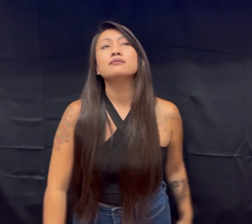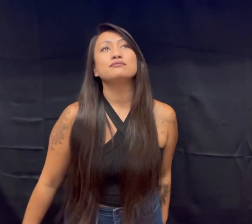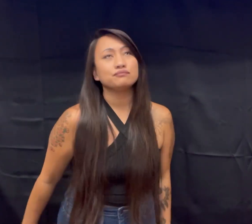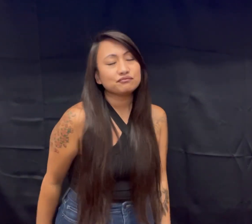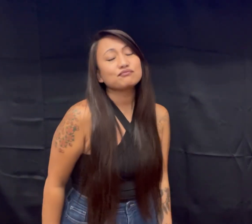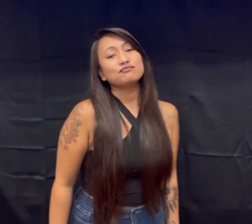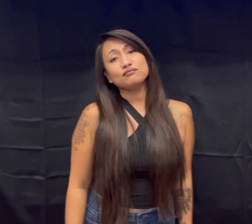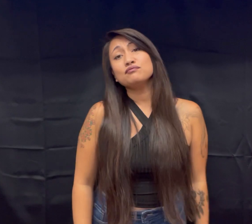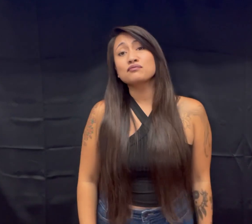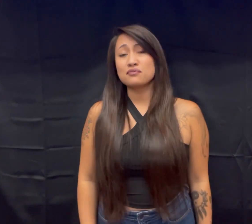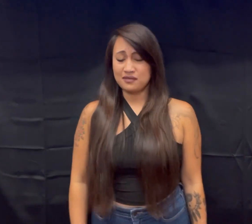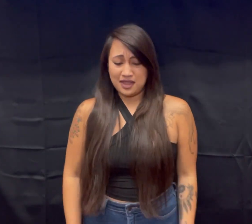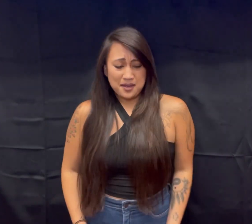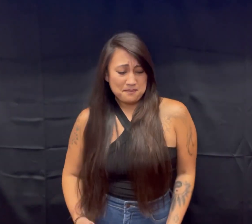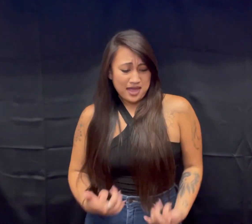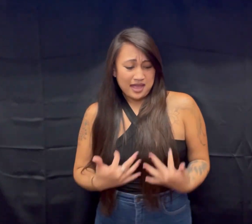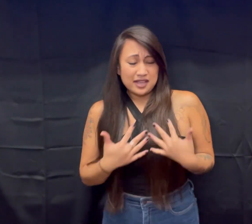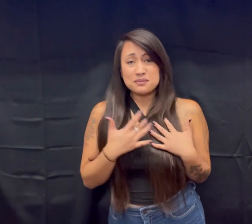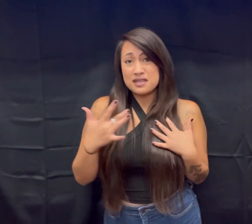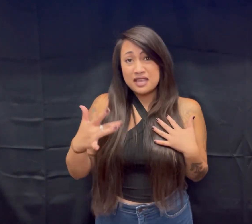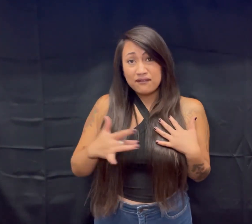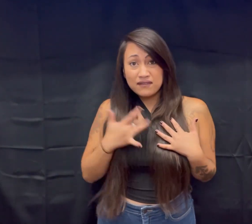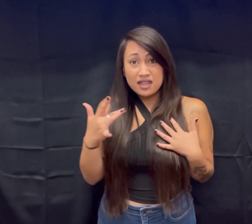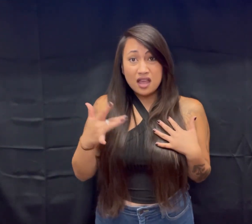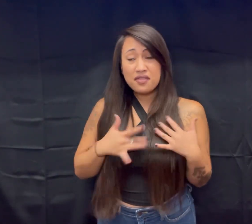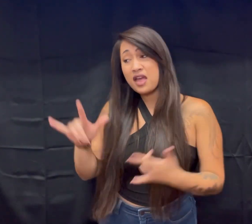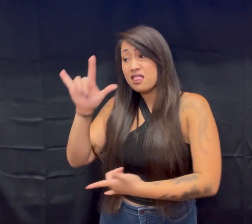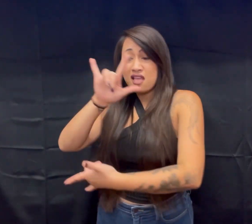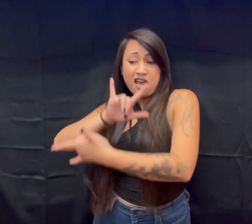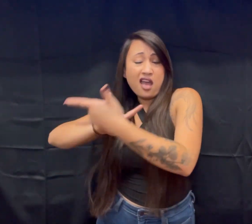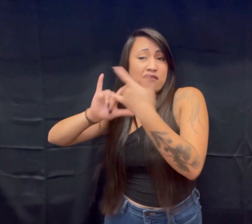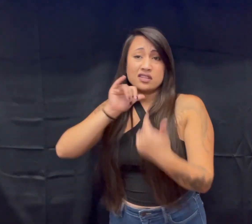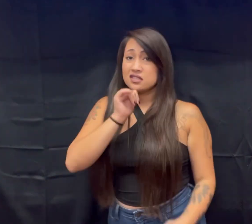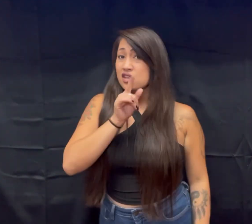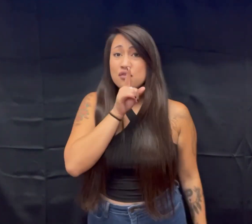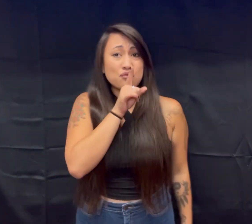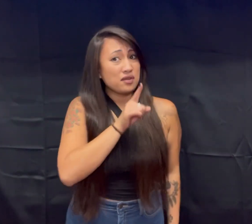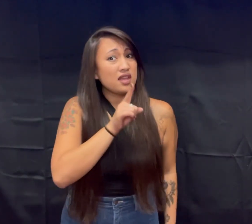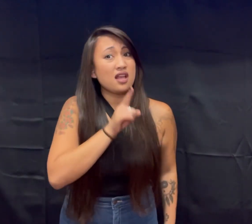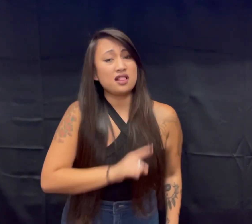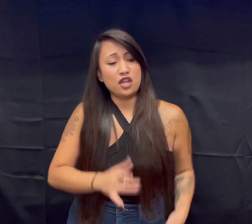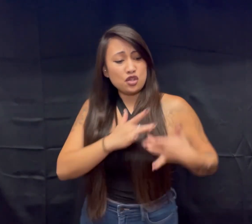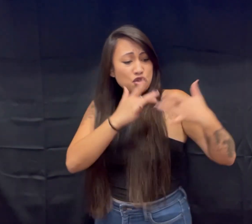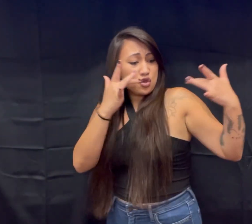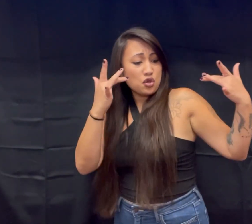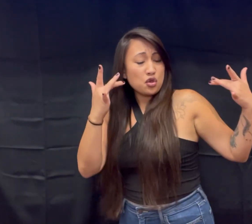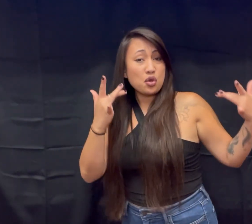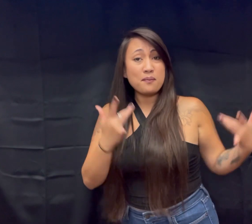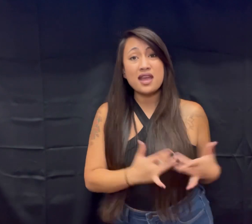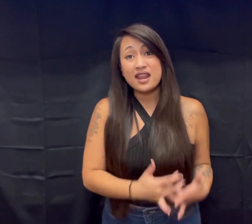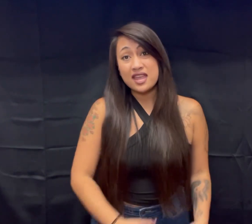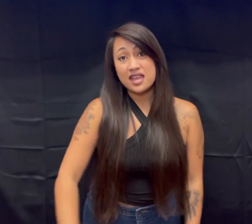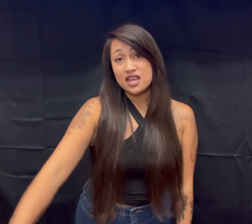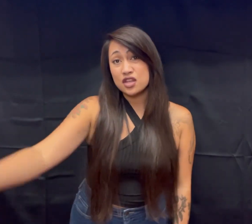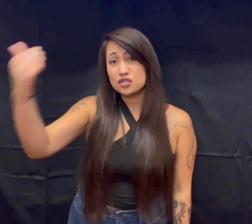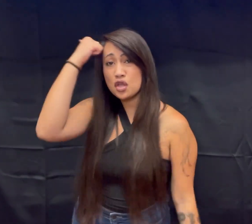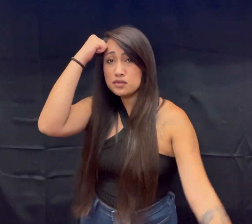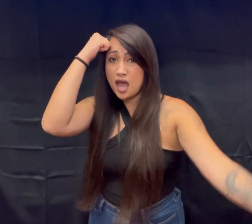the way it makes me feel that love isn't real Cupid is so